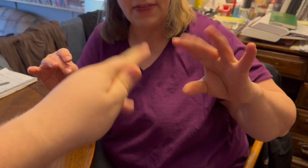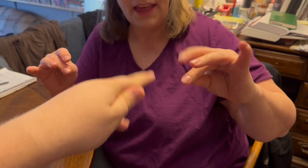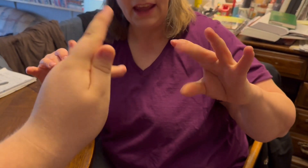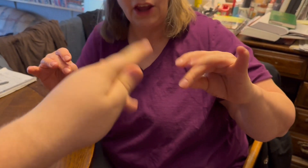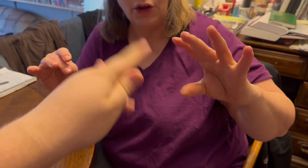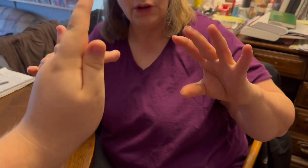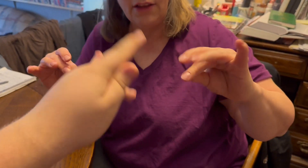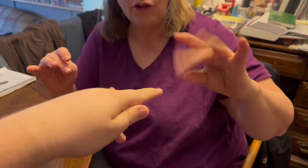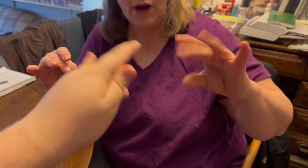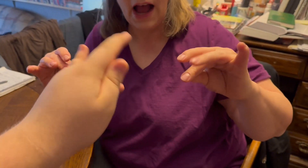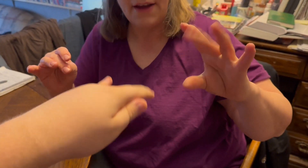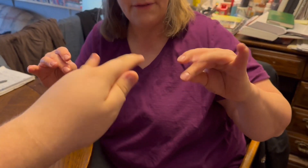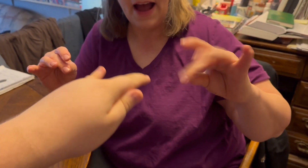thank you let's do a high five